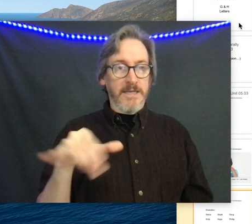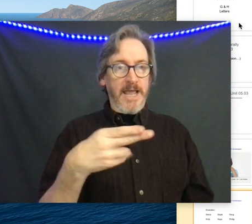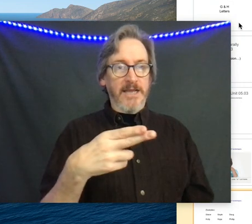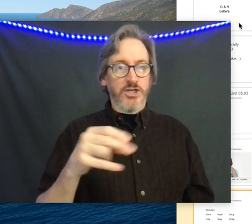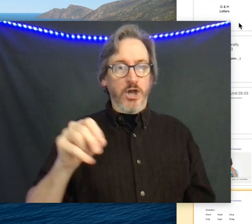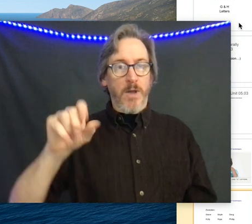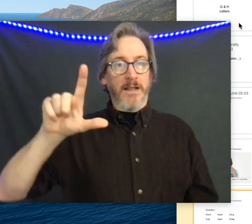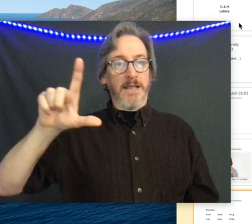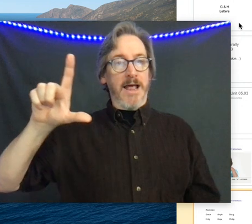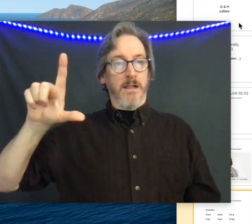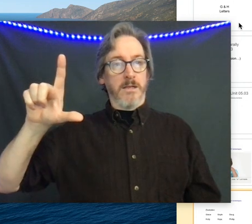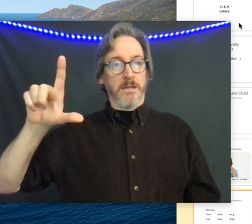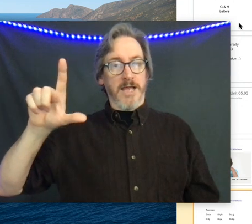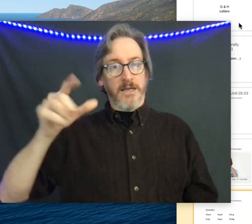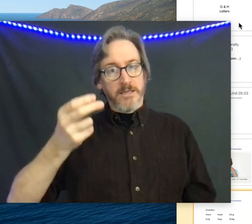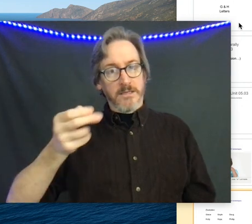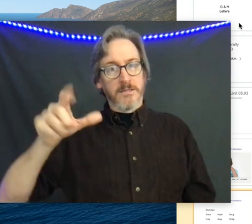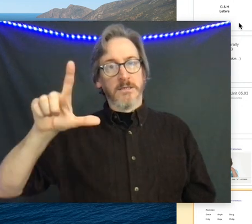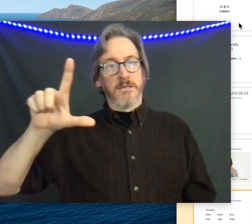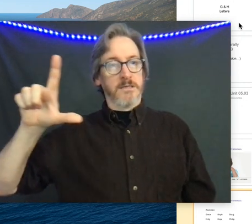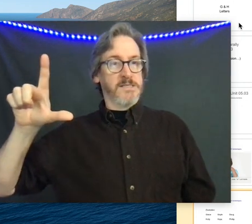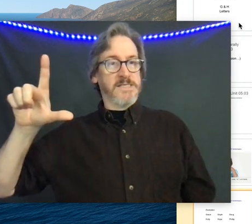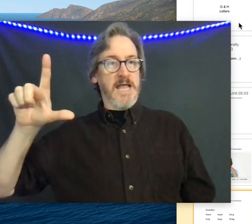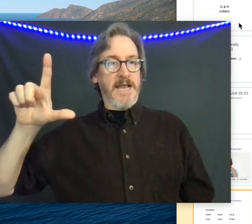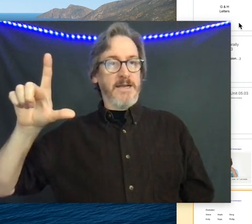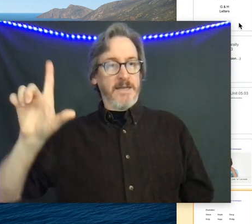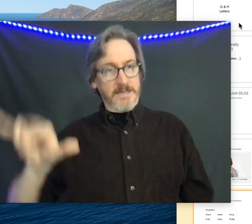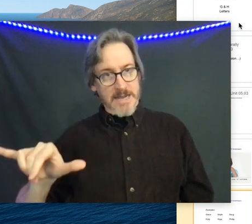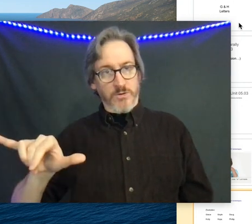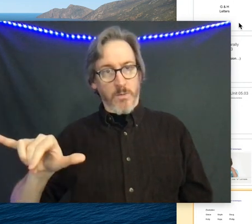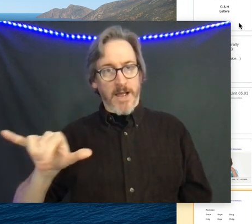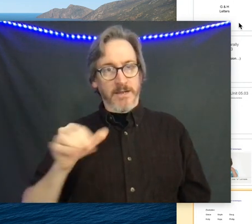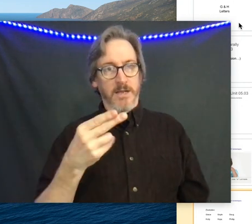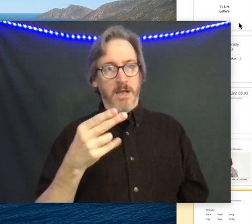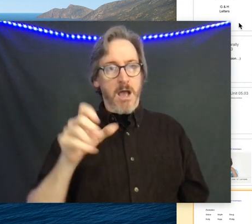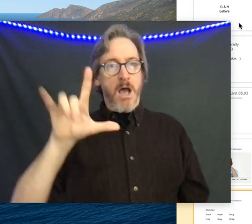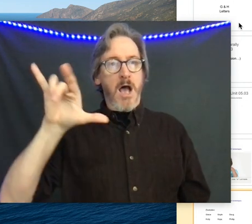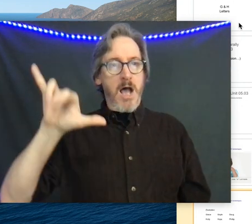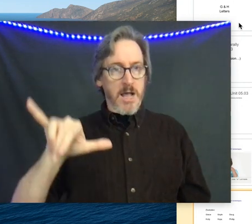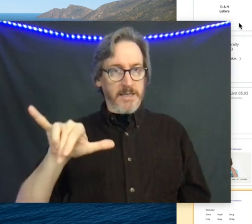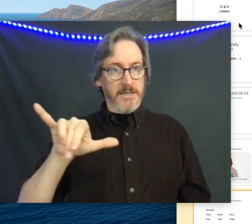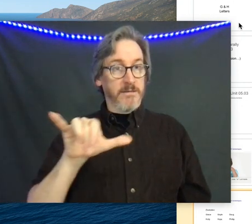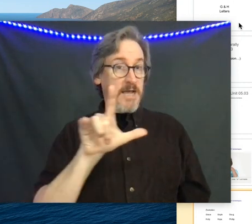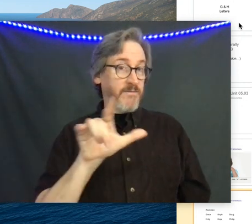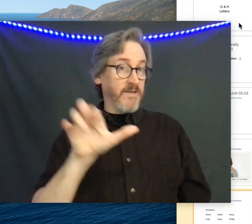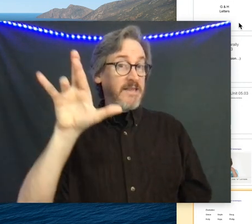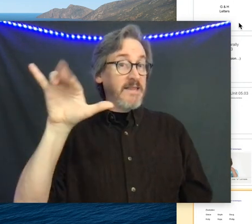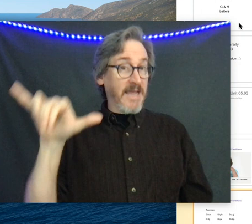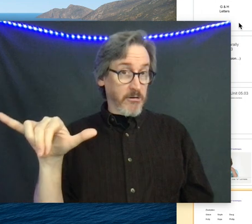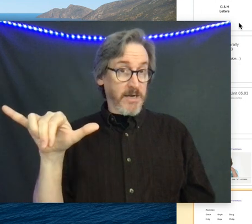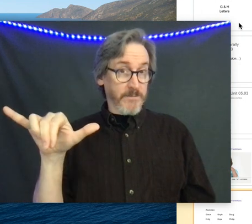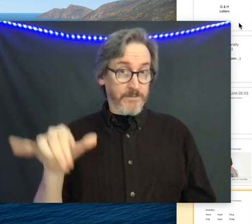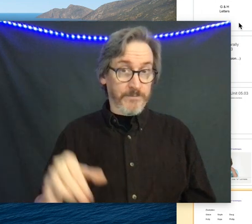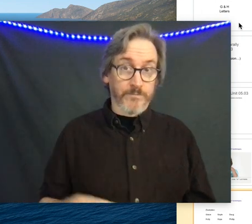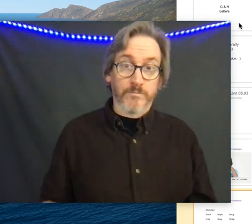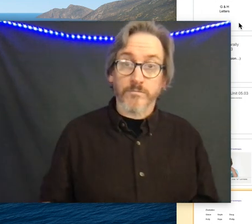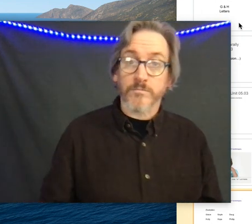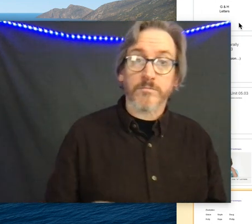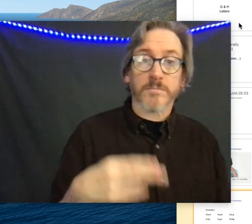Holly, H-O-L-L, and a little slide down to a Y. Holly, kind of like Larry.